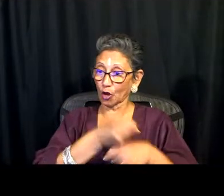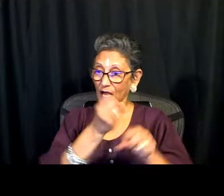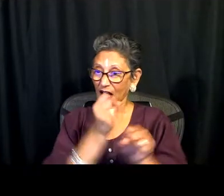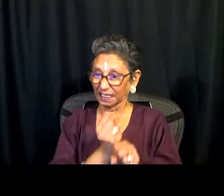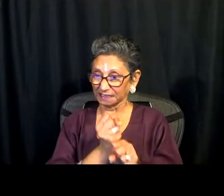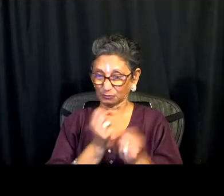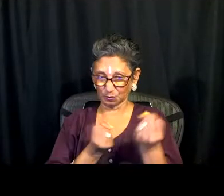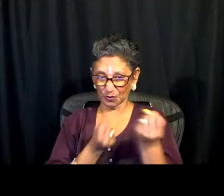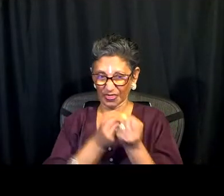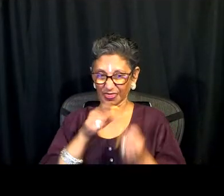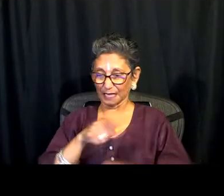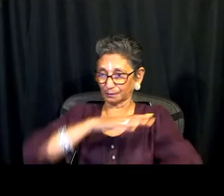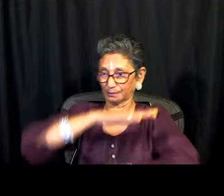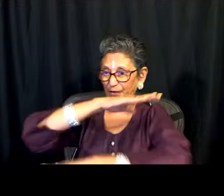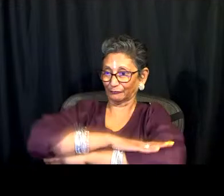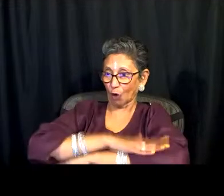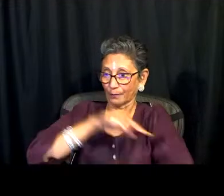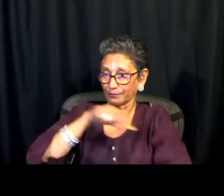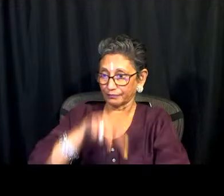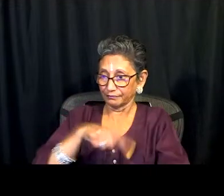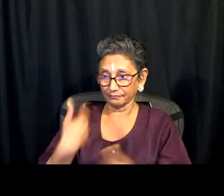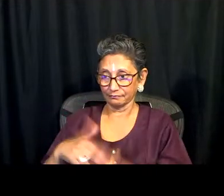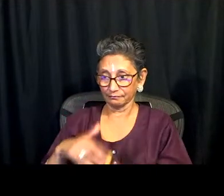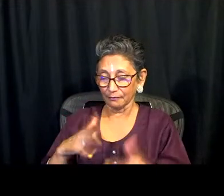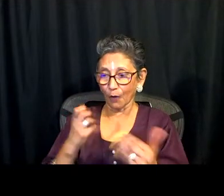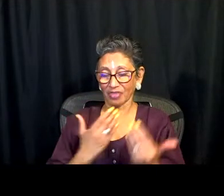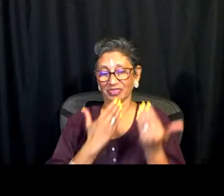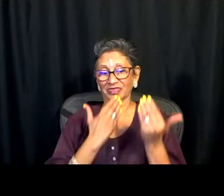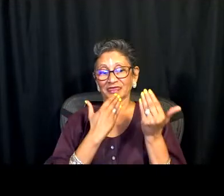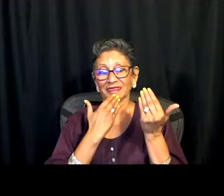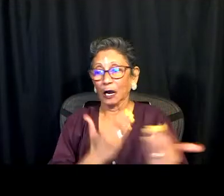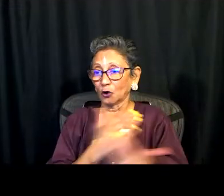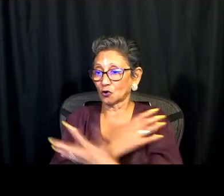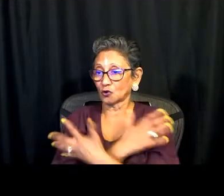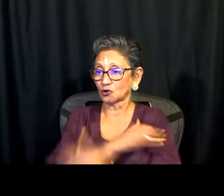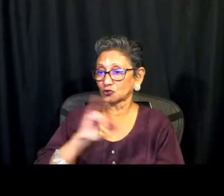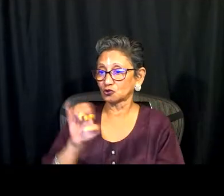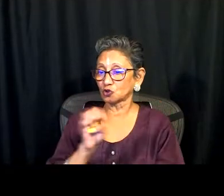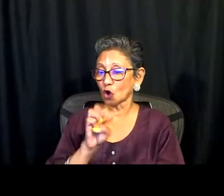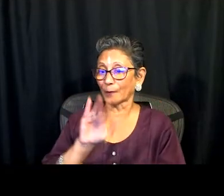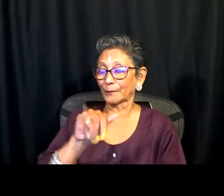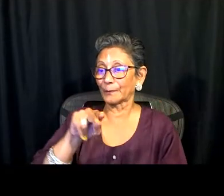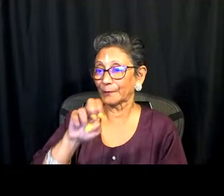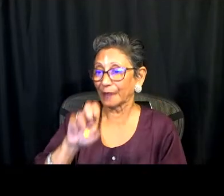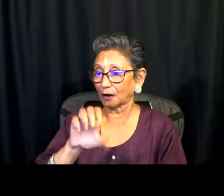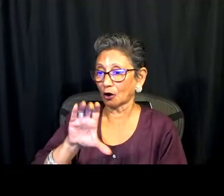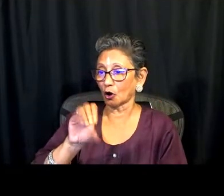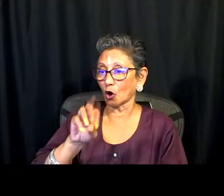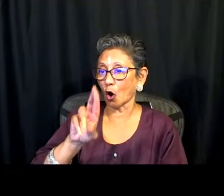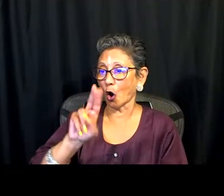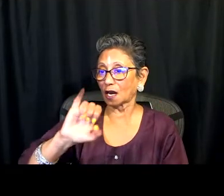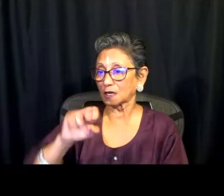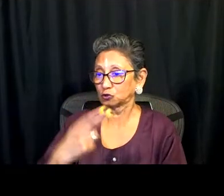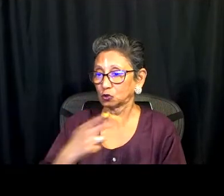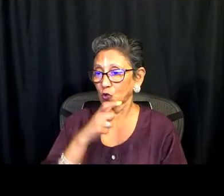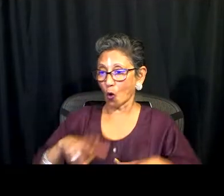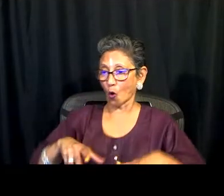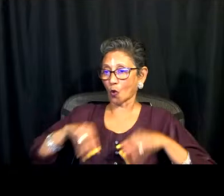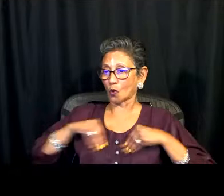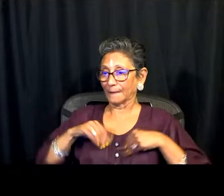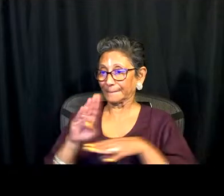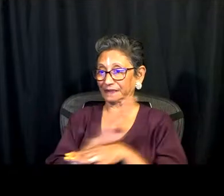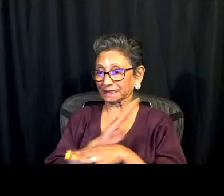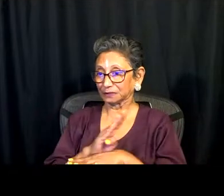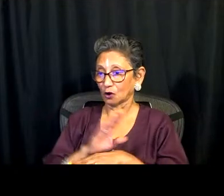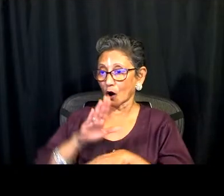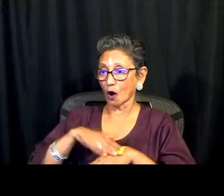was sponsored by google and their product supports this platform so we want